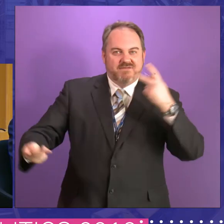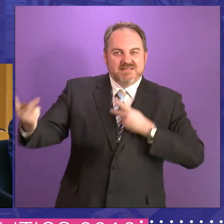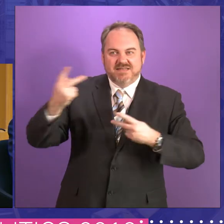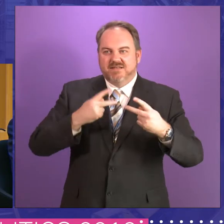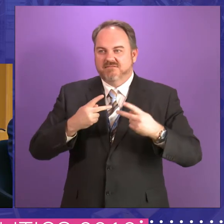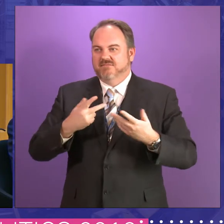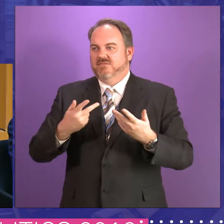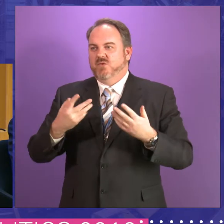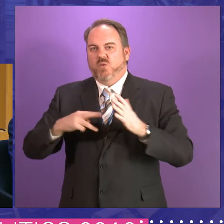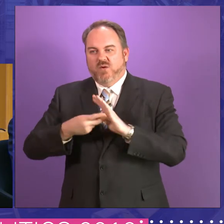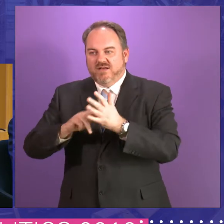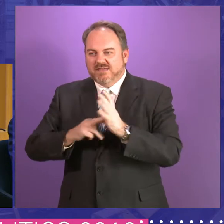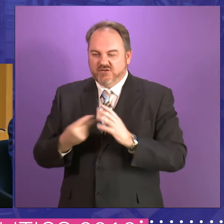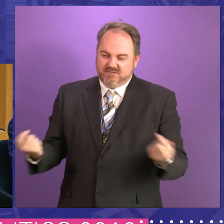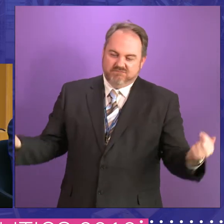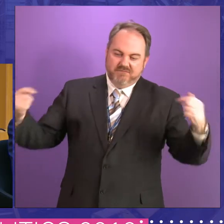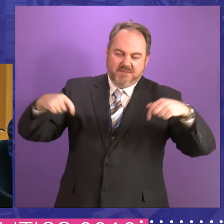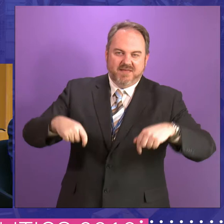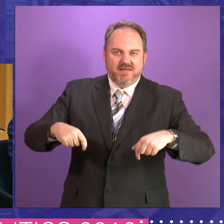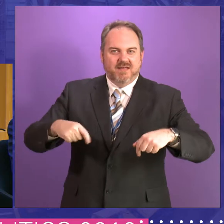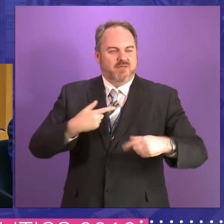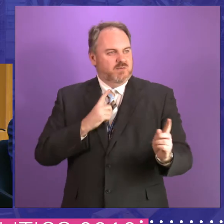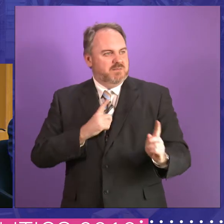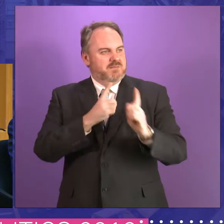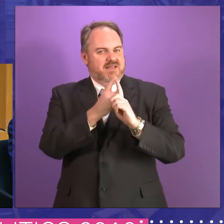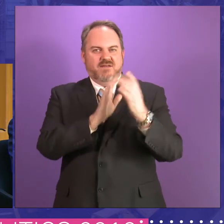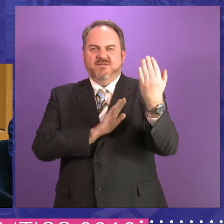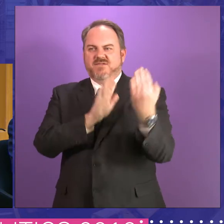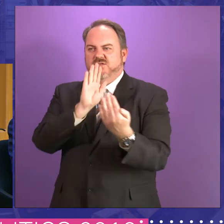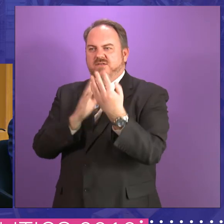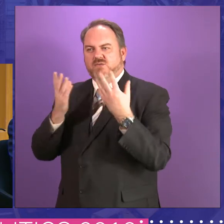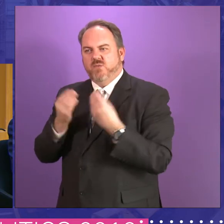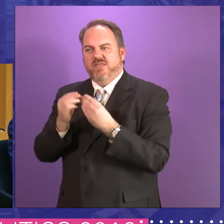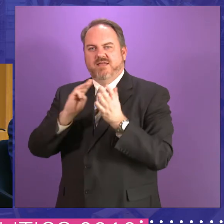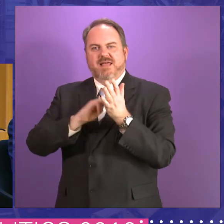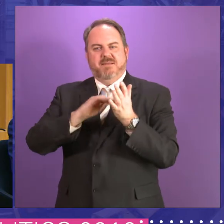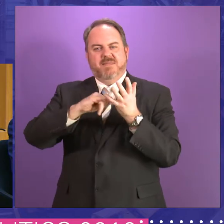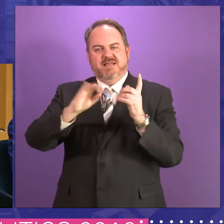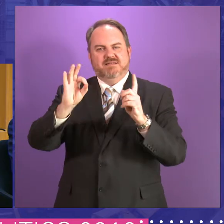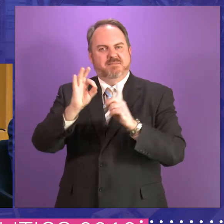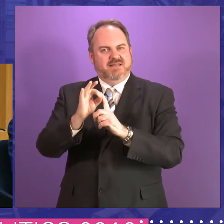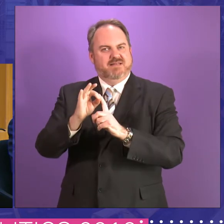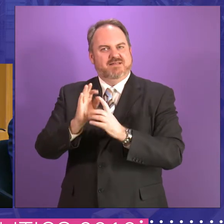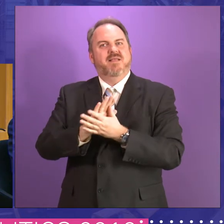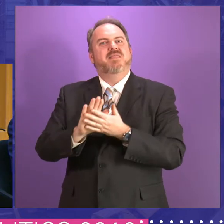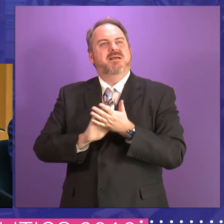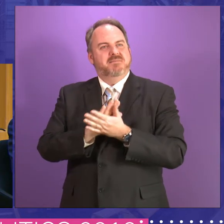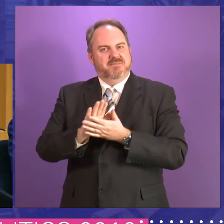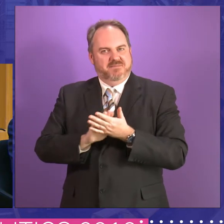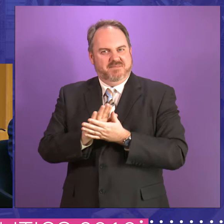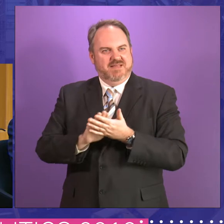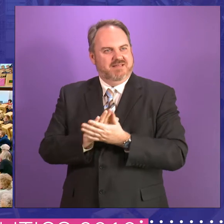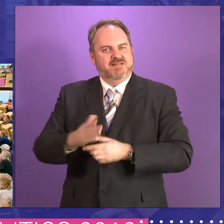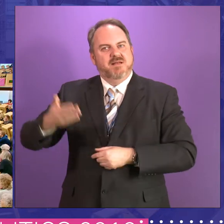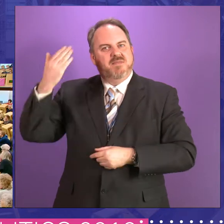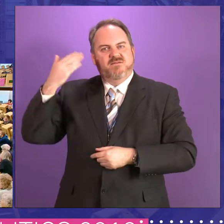for receptions and to meet with MSPs, it is completely alien to what